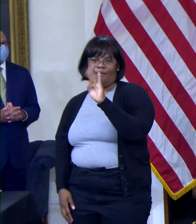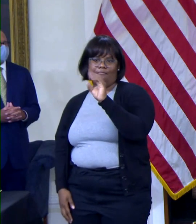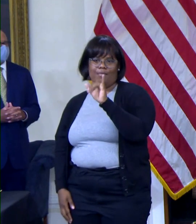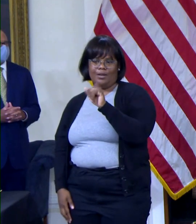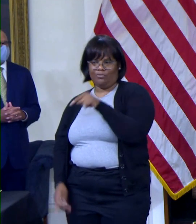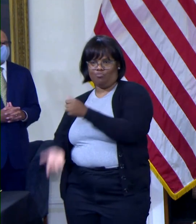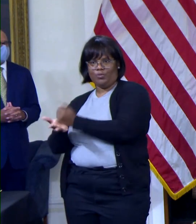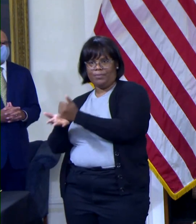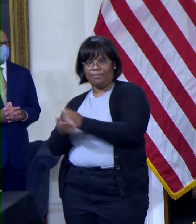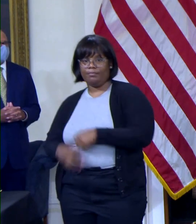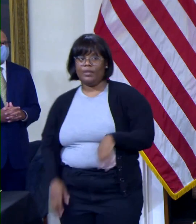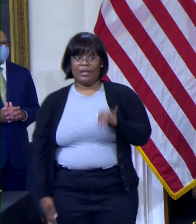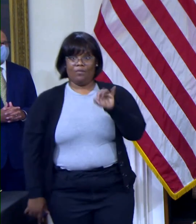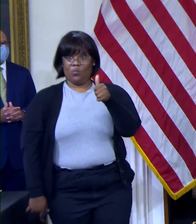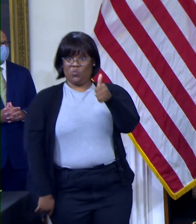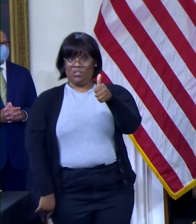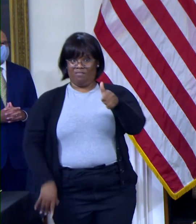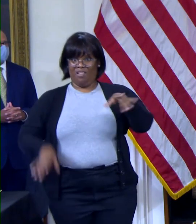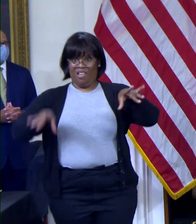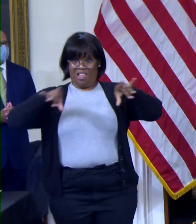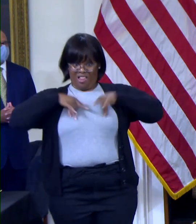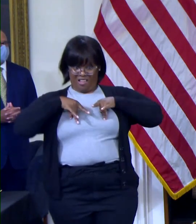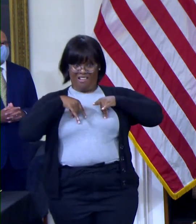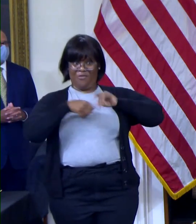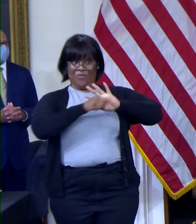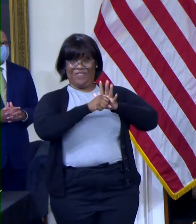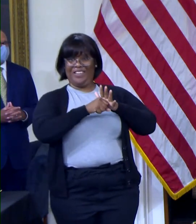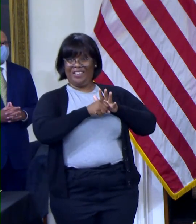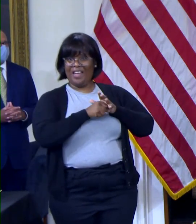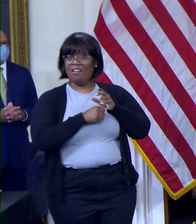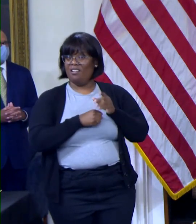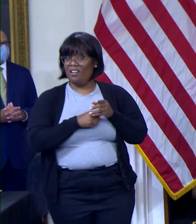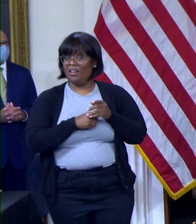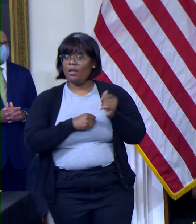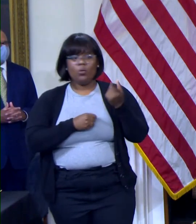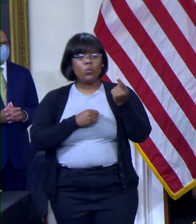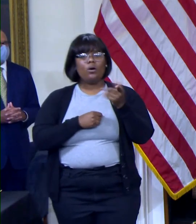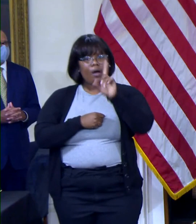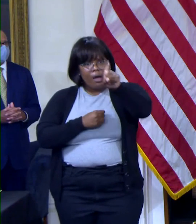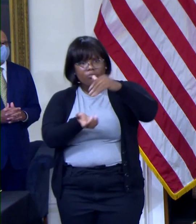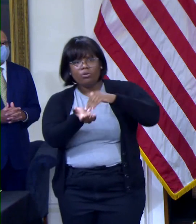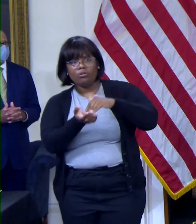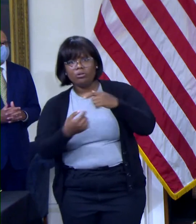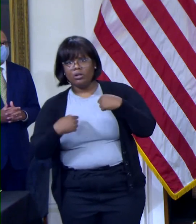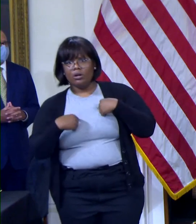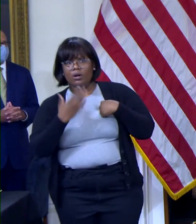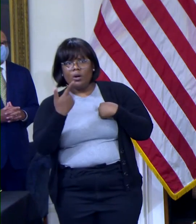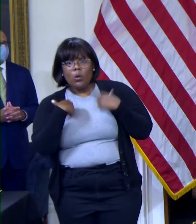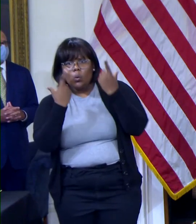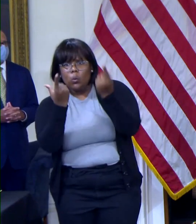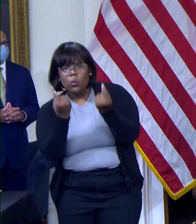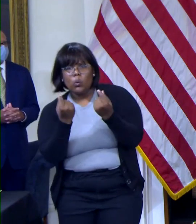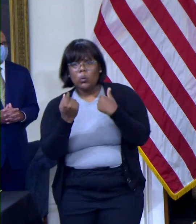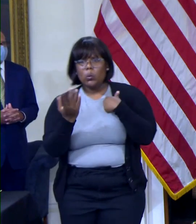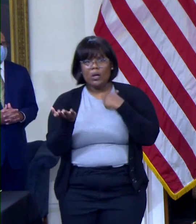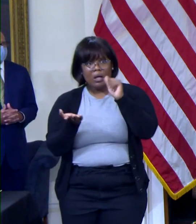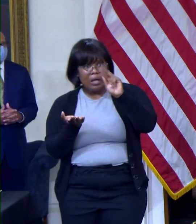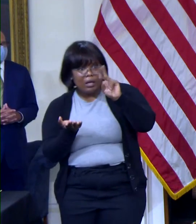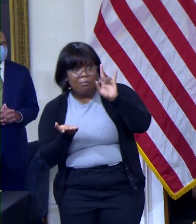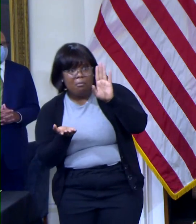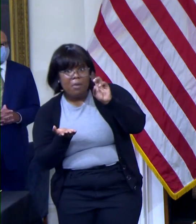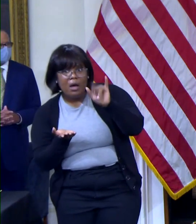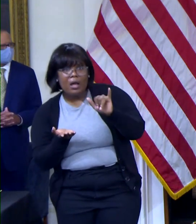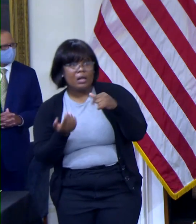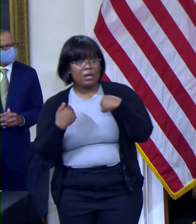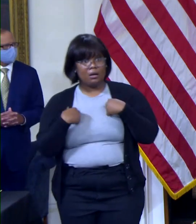known case of COVID-19, ask your doctor if monoclonal antibodies are right for you. This treatment can help keep patients out of the hospital and